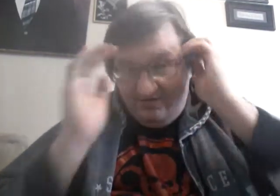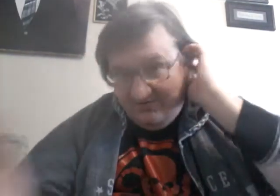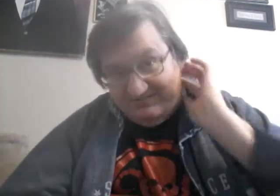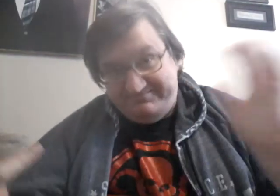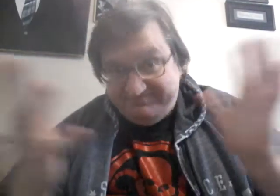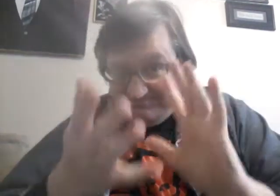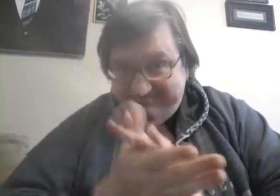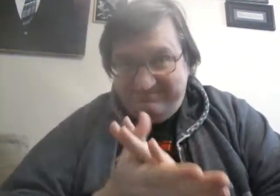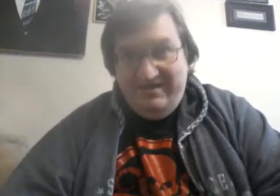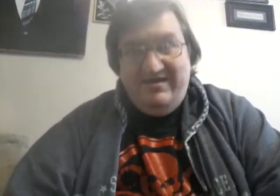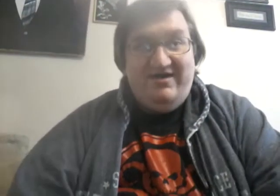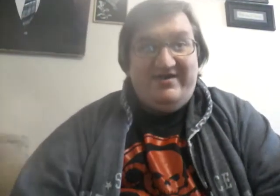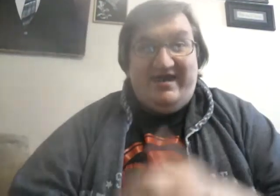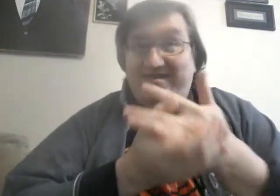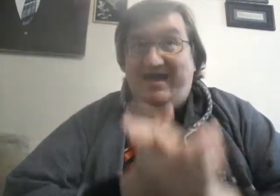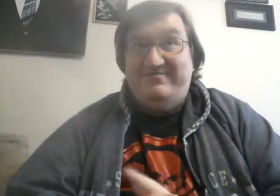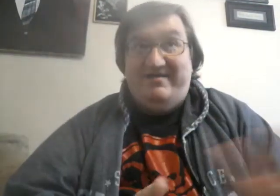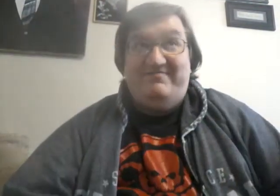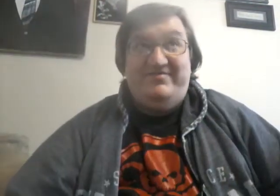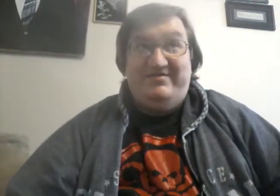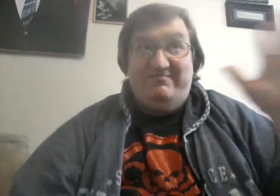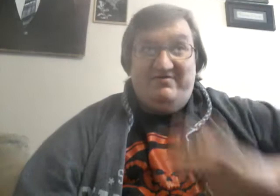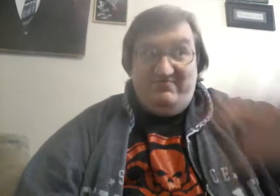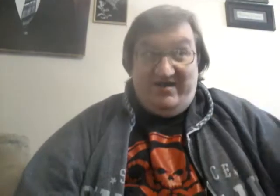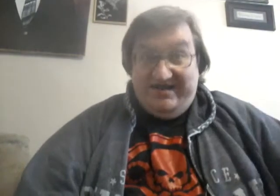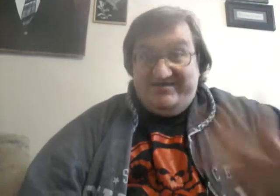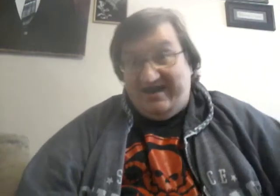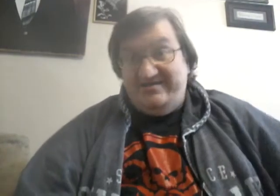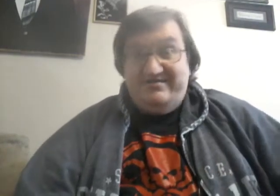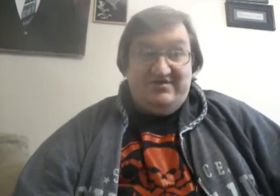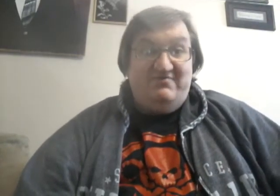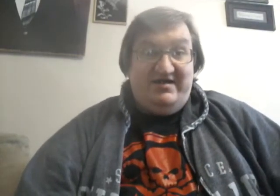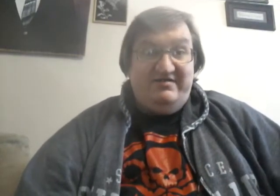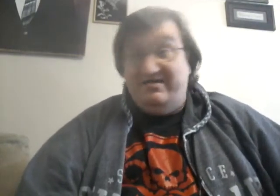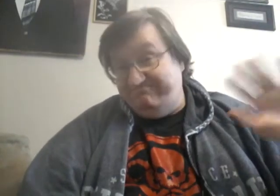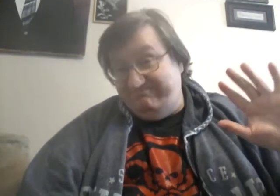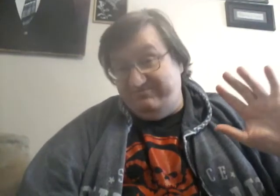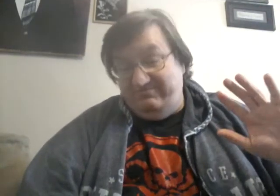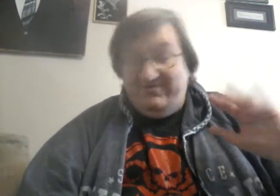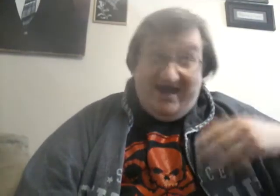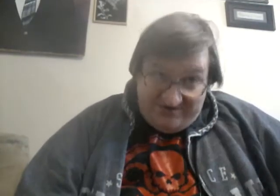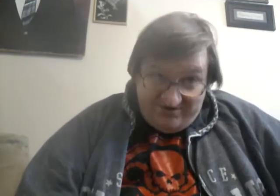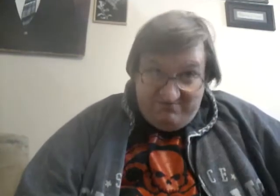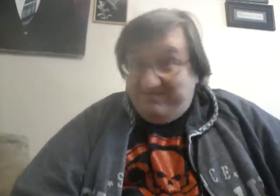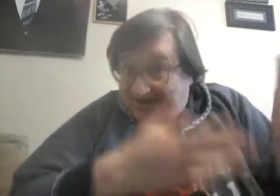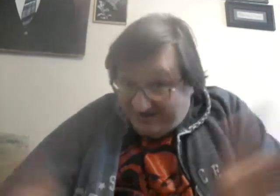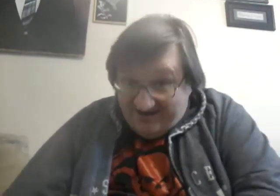Well, okay, I don't have a theory about what exactly is going on. Okay, I do, but I'm not talking